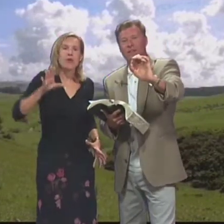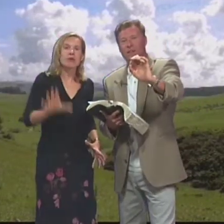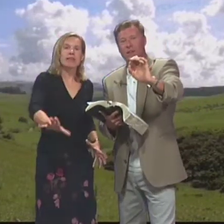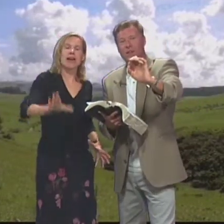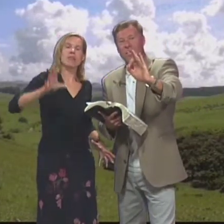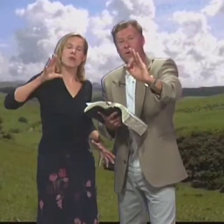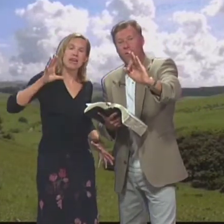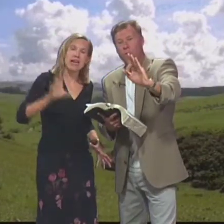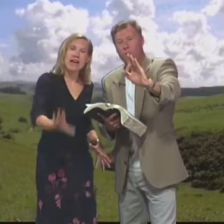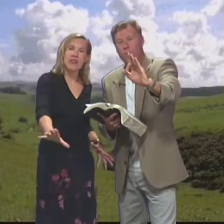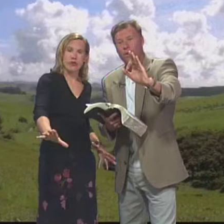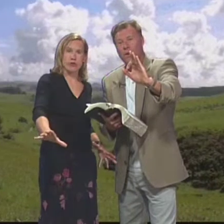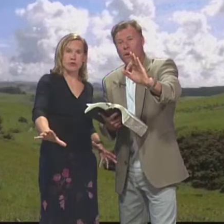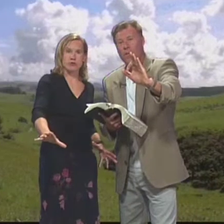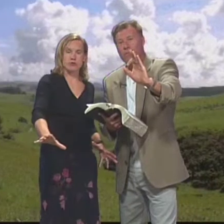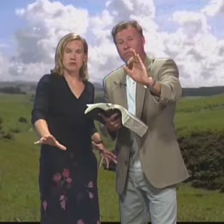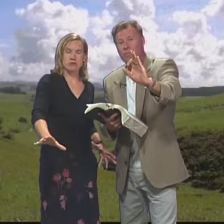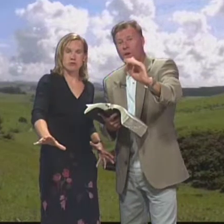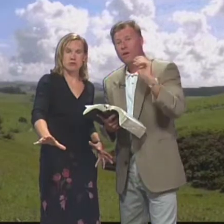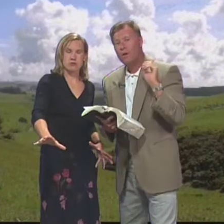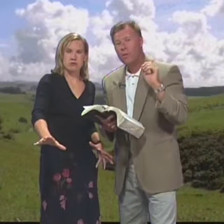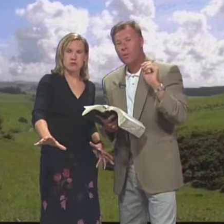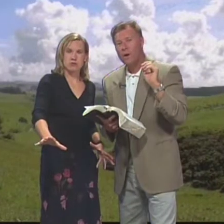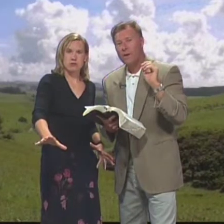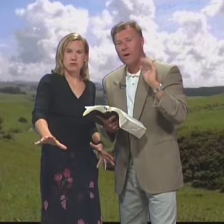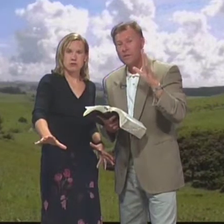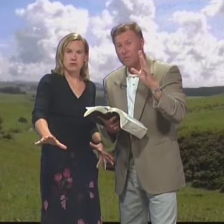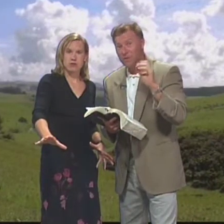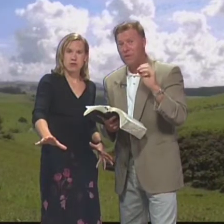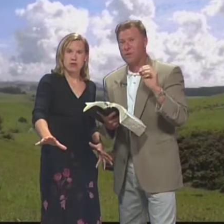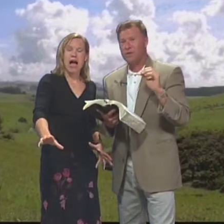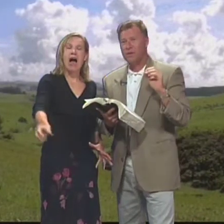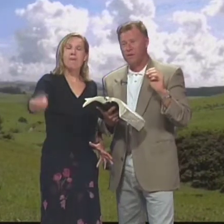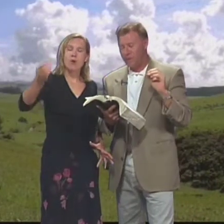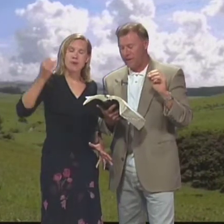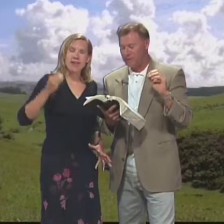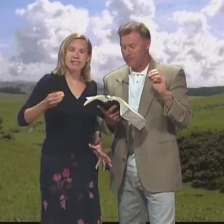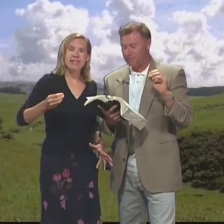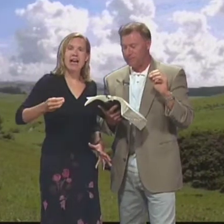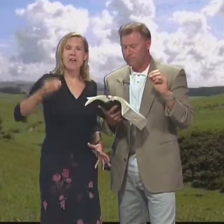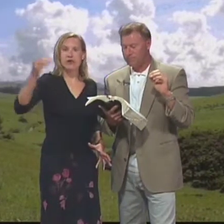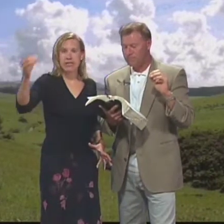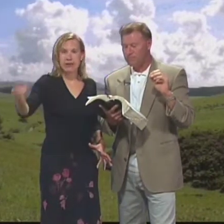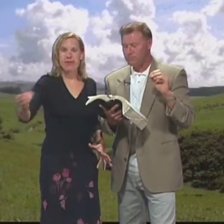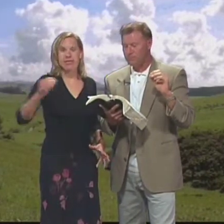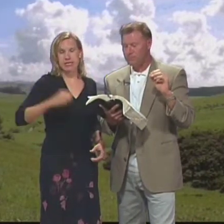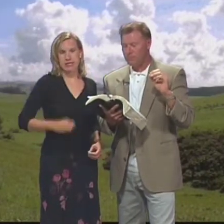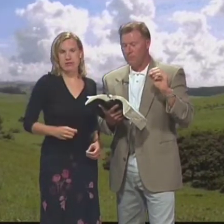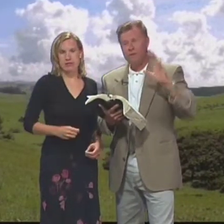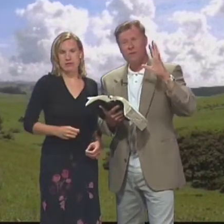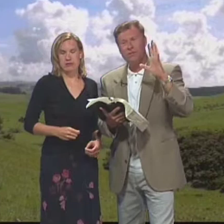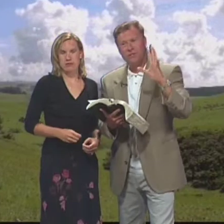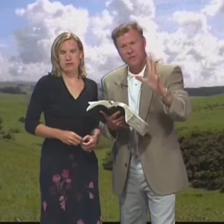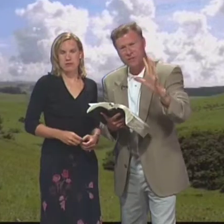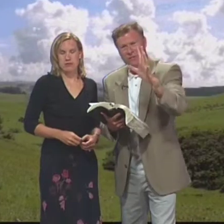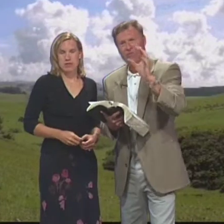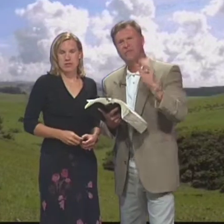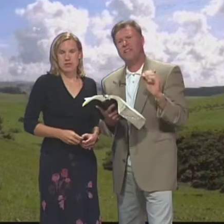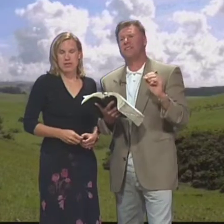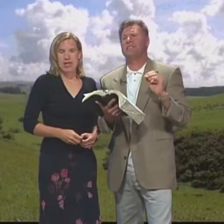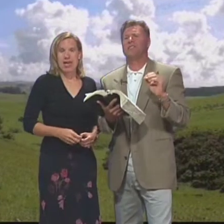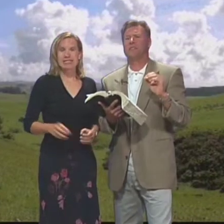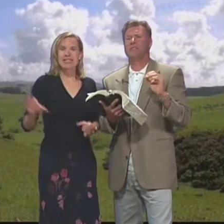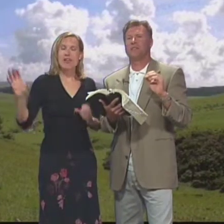Están obligando Al ganado Where he wants them To go The rancher So there's two